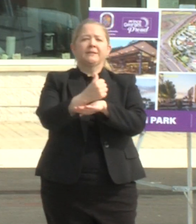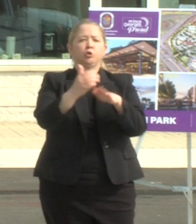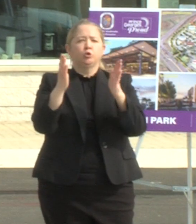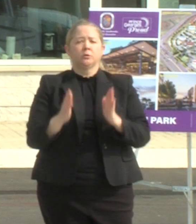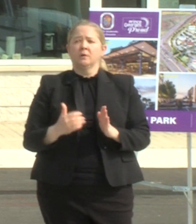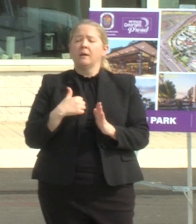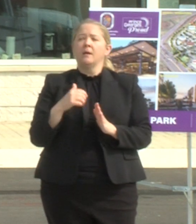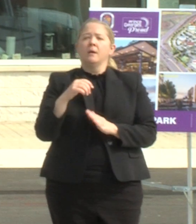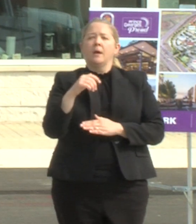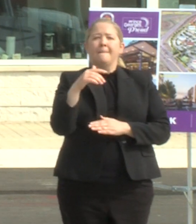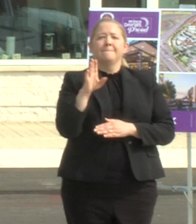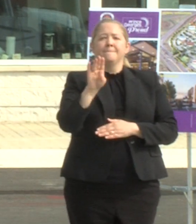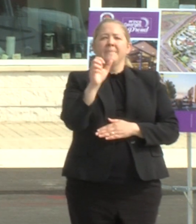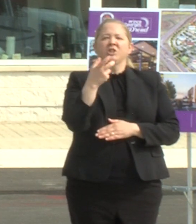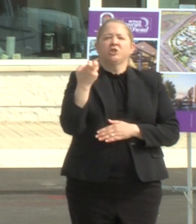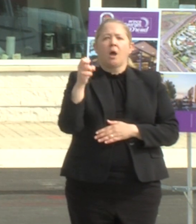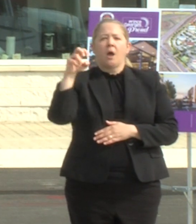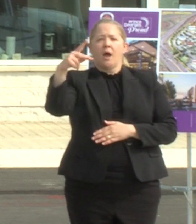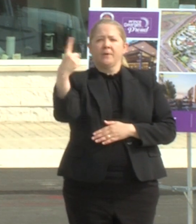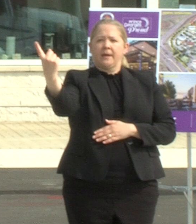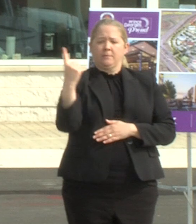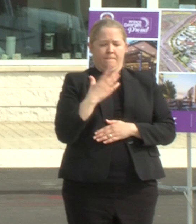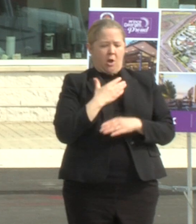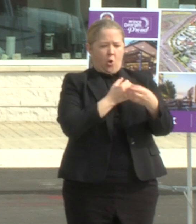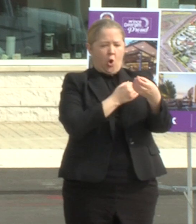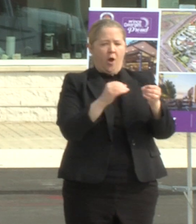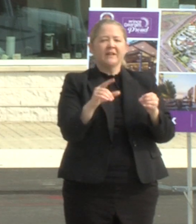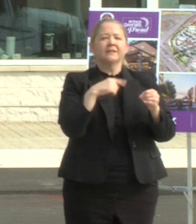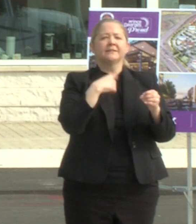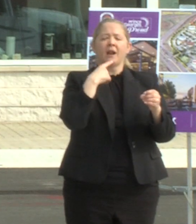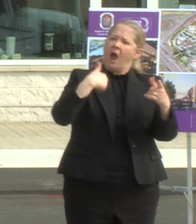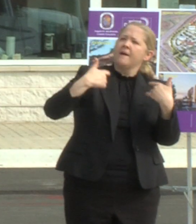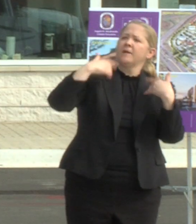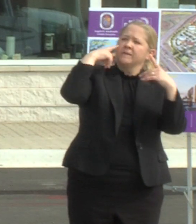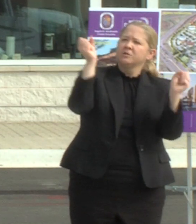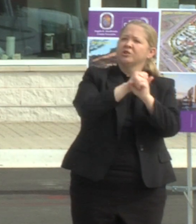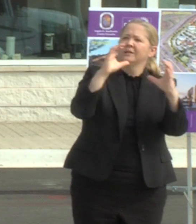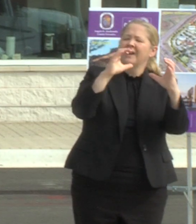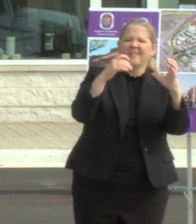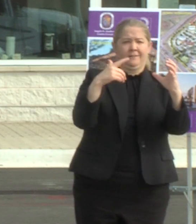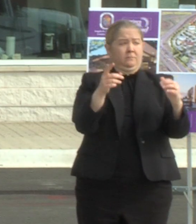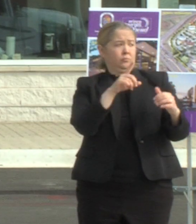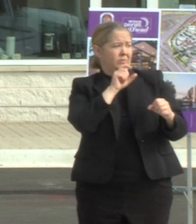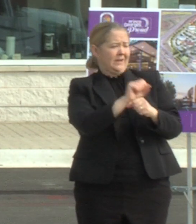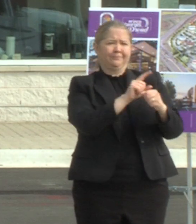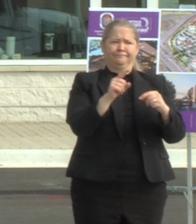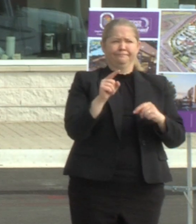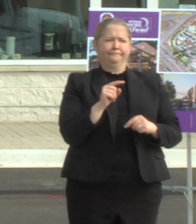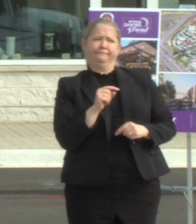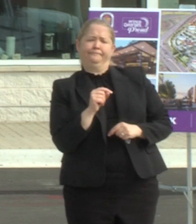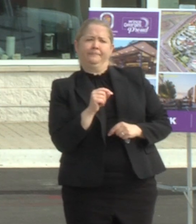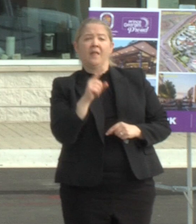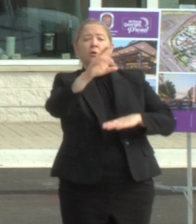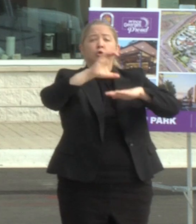my office and said i have a vision and at the time i have to be honest with you i couldn't see what he was talking about the